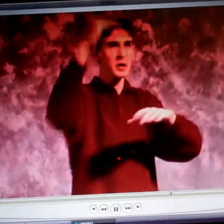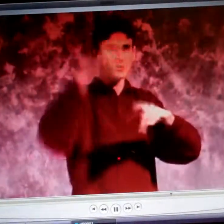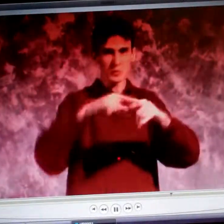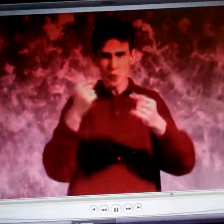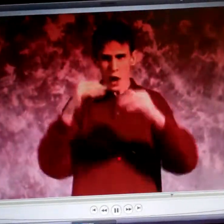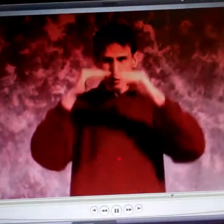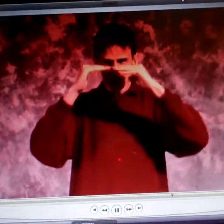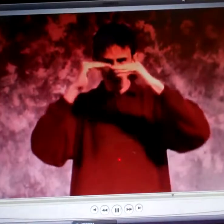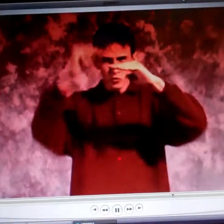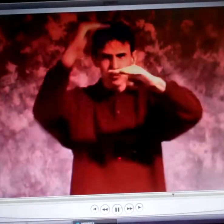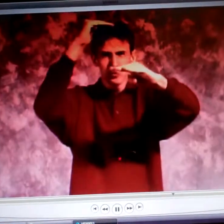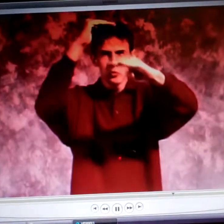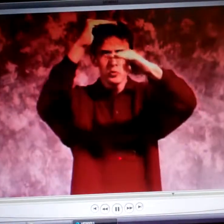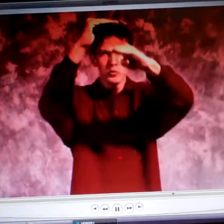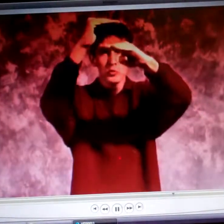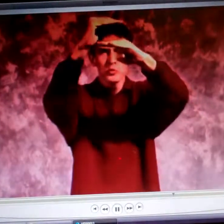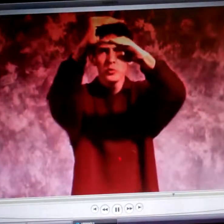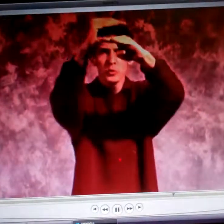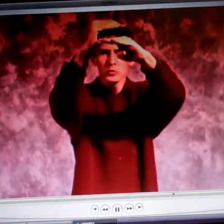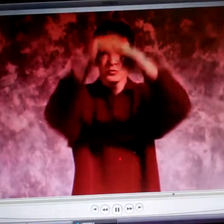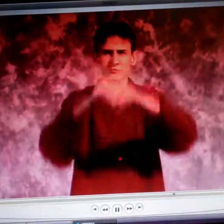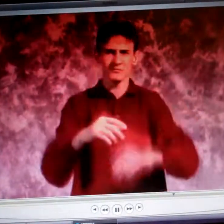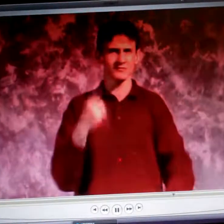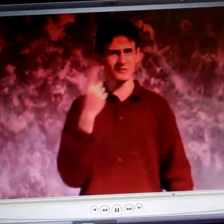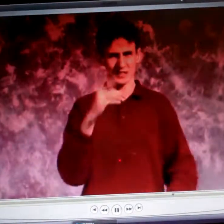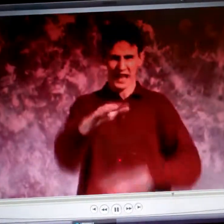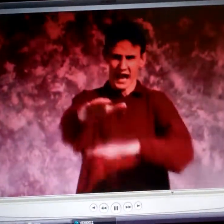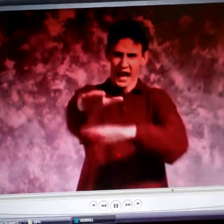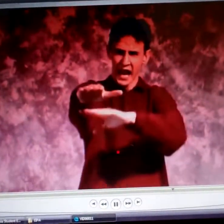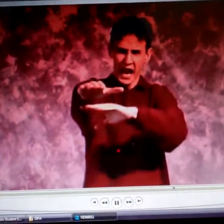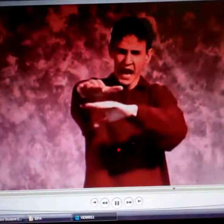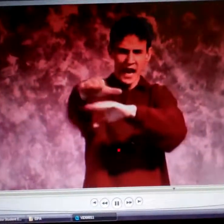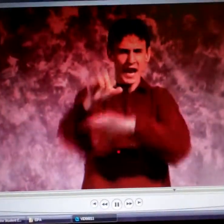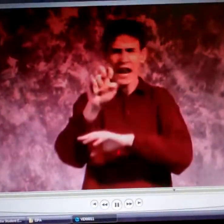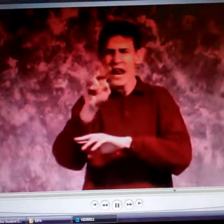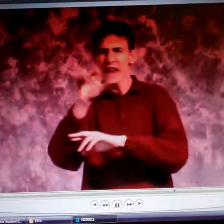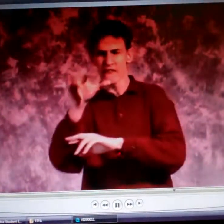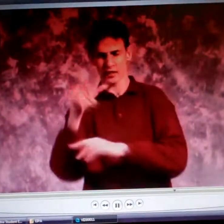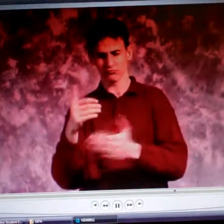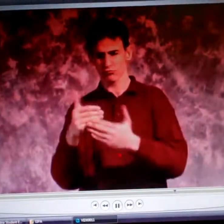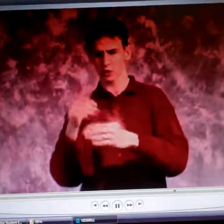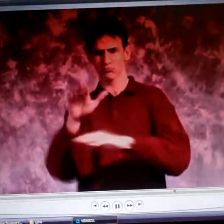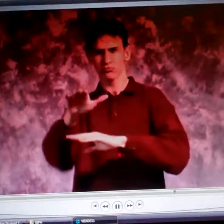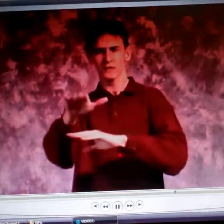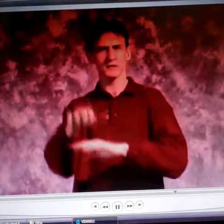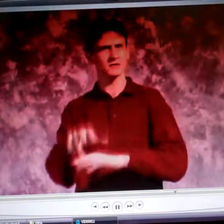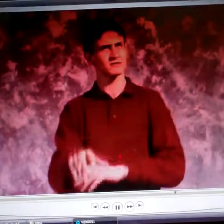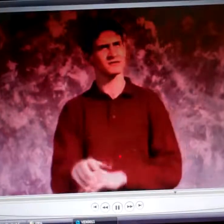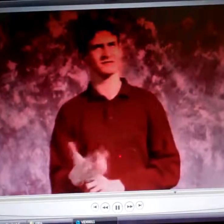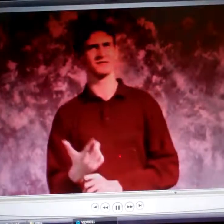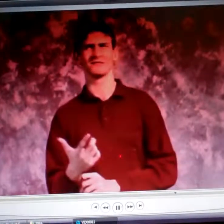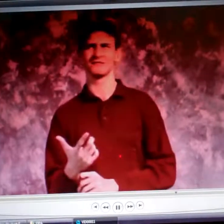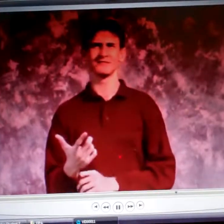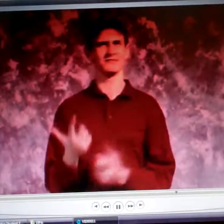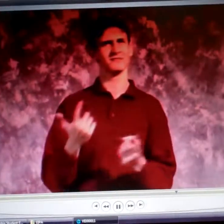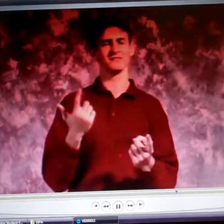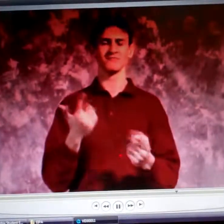That we wanted to hang out. And it was dark outside. And it was really interesting with the... How the clouds were